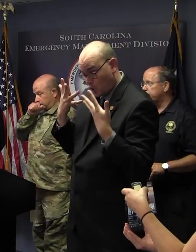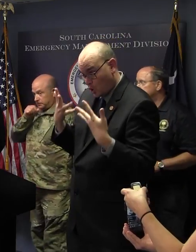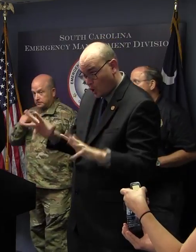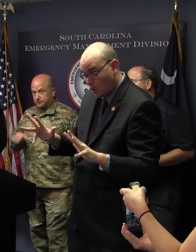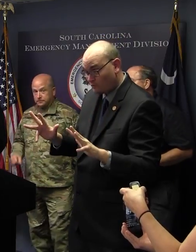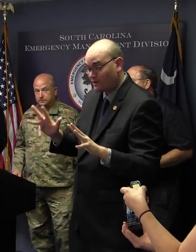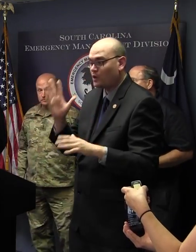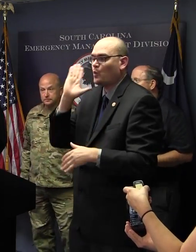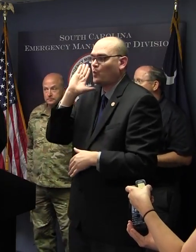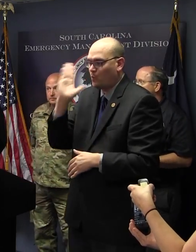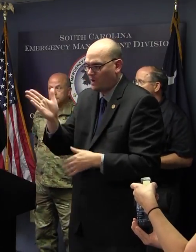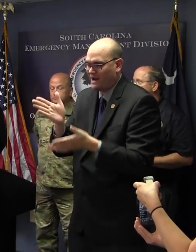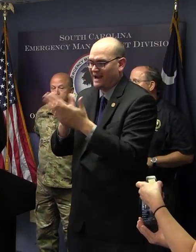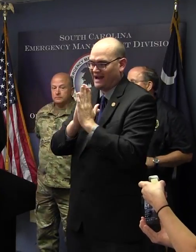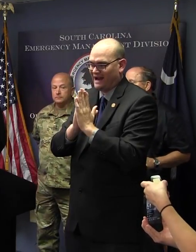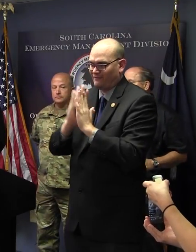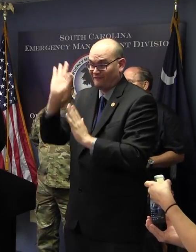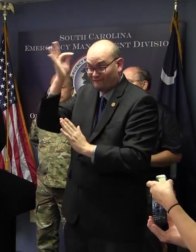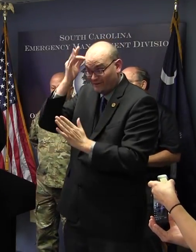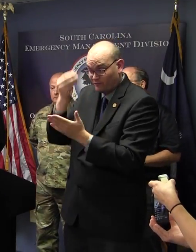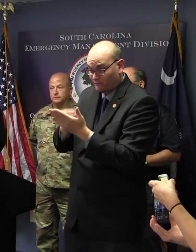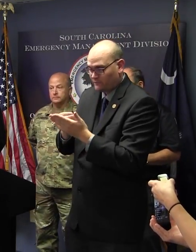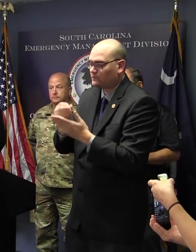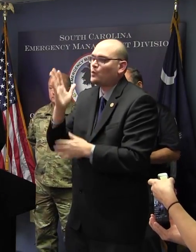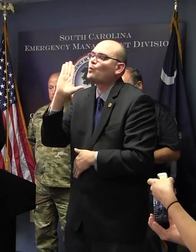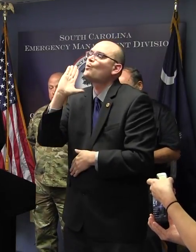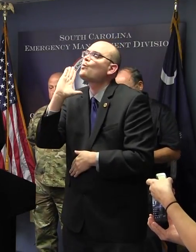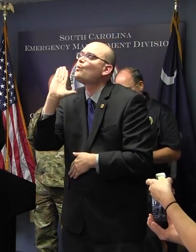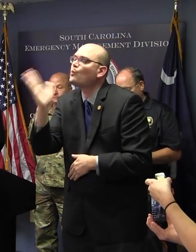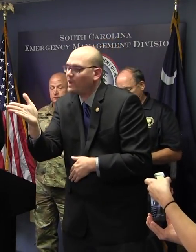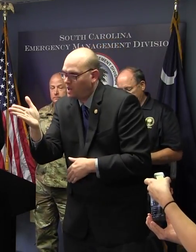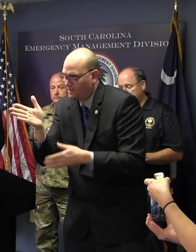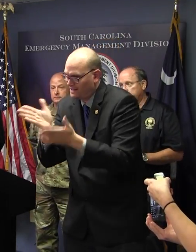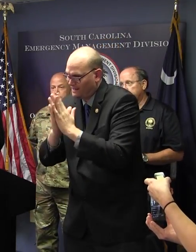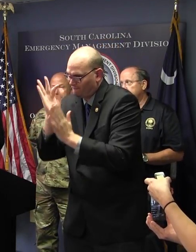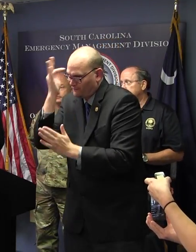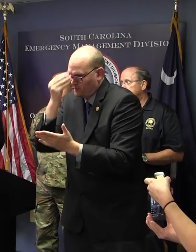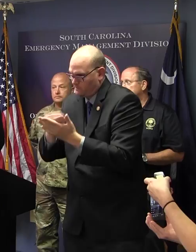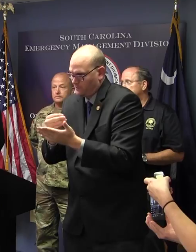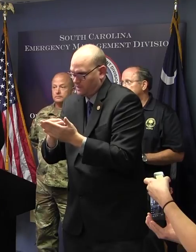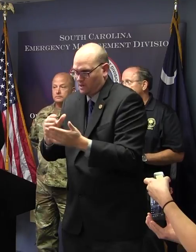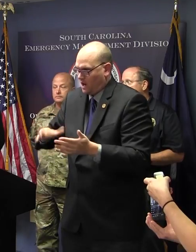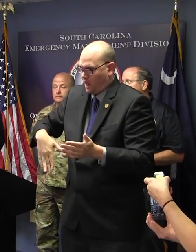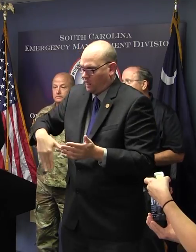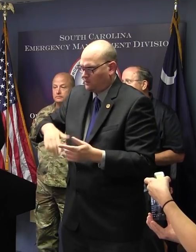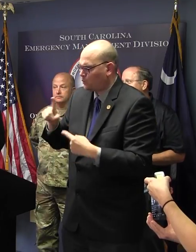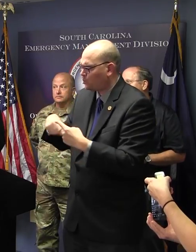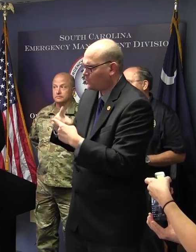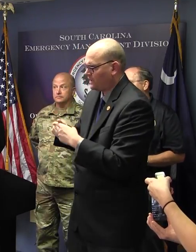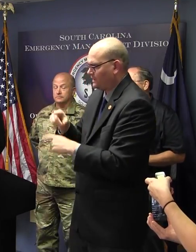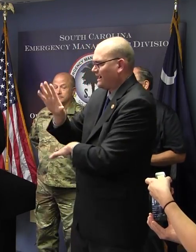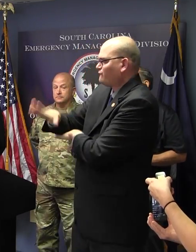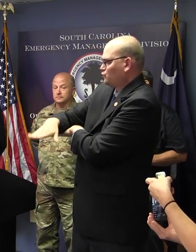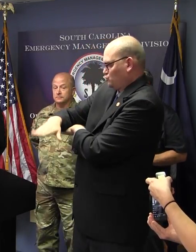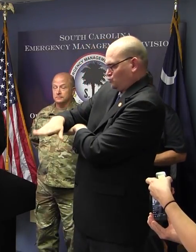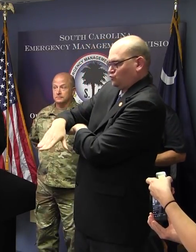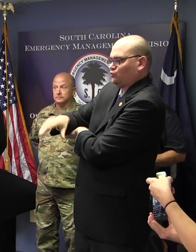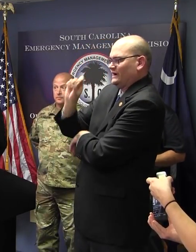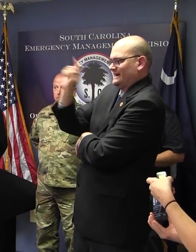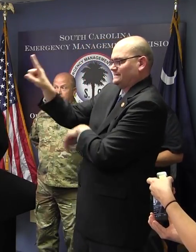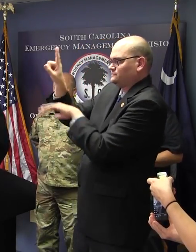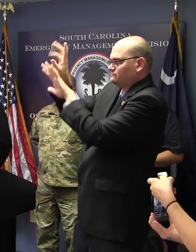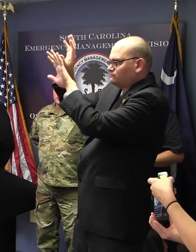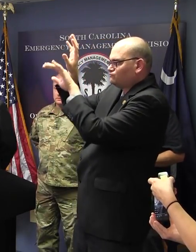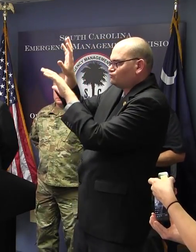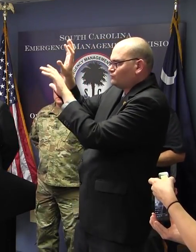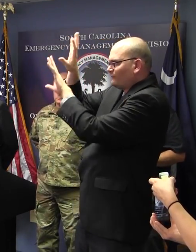asking for a federal declaration? Will be. Okay. Soon. How soon? This afternoon. Governor, with all